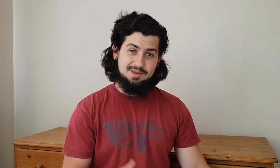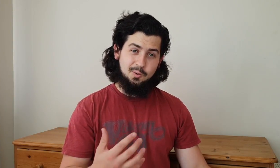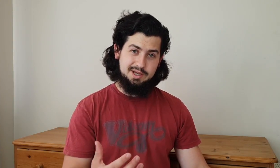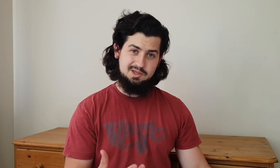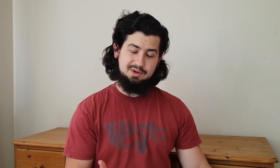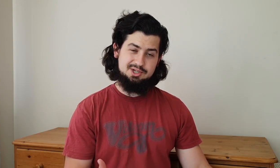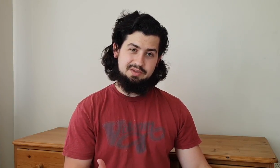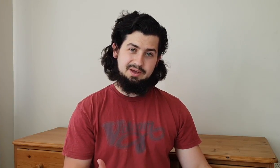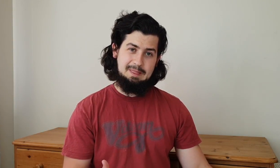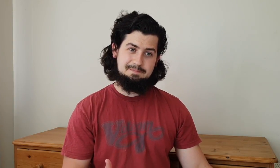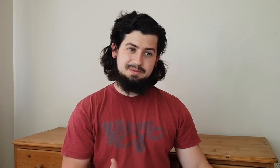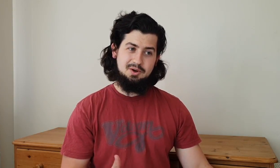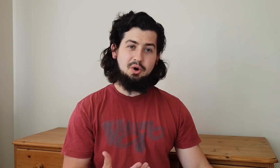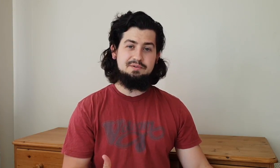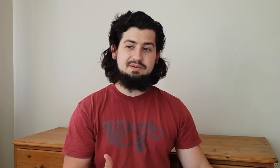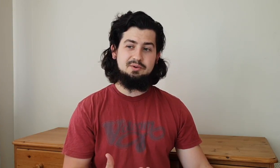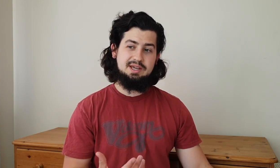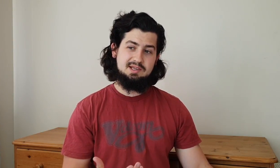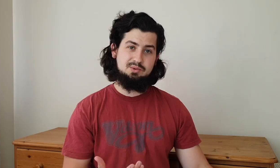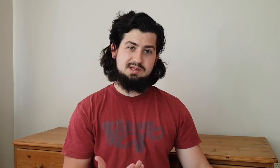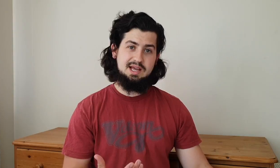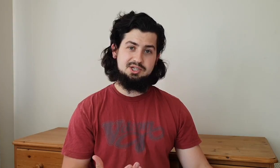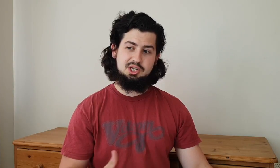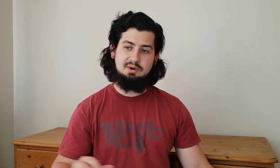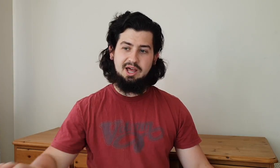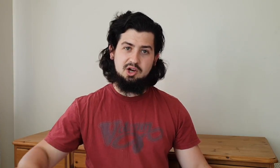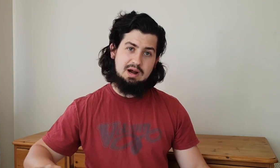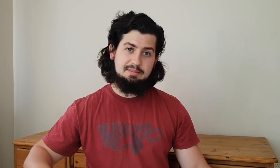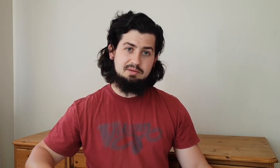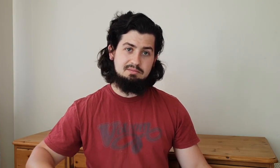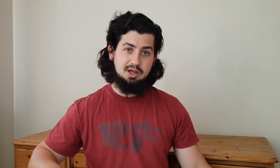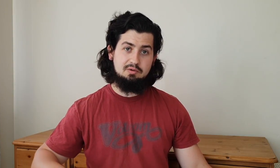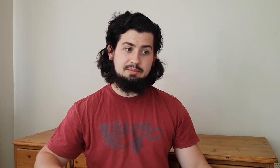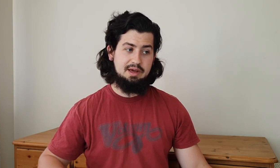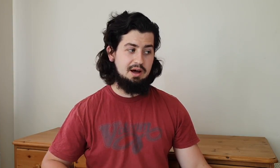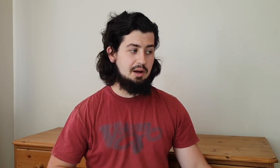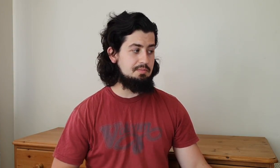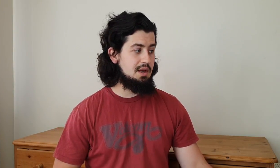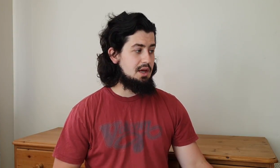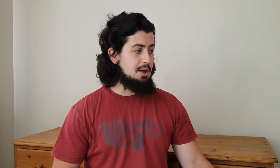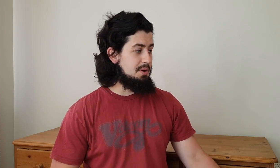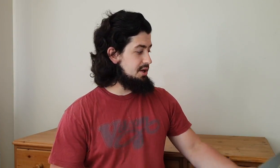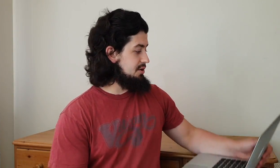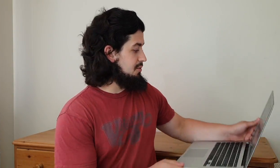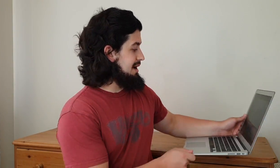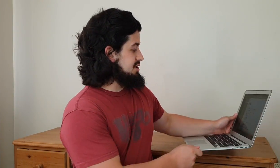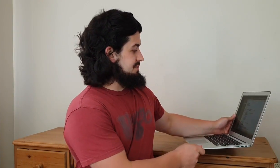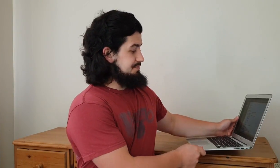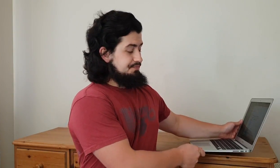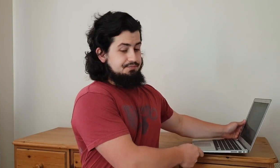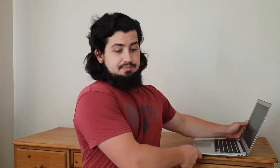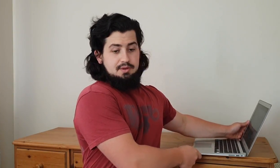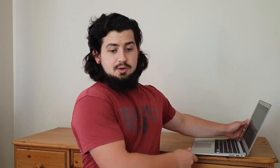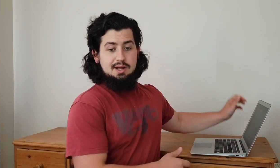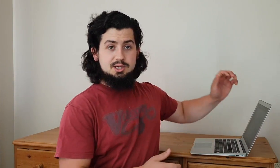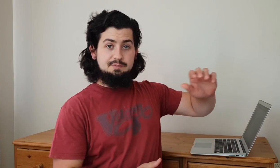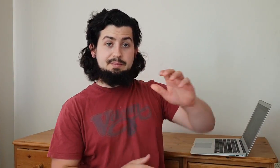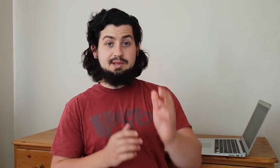talking to each other often if you want to get someone's attention you might like grab them might grab their arm but you know you imagine you imagine if people are